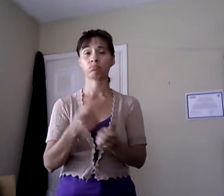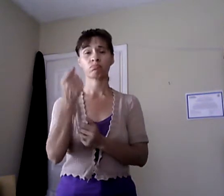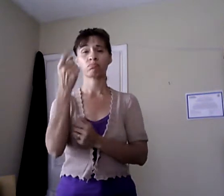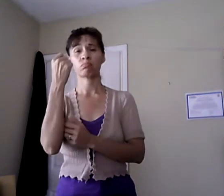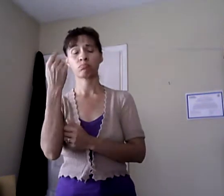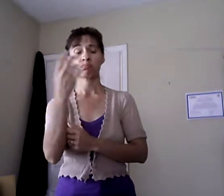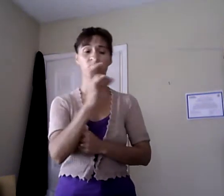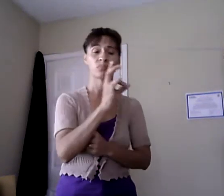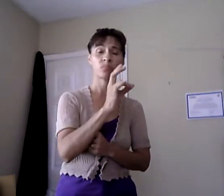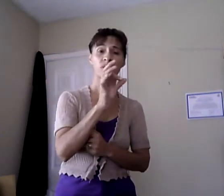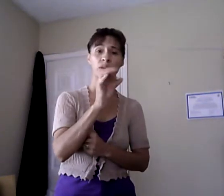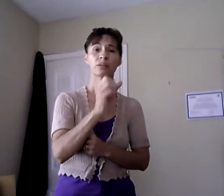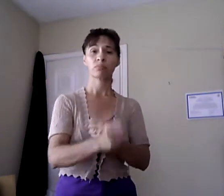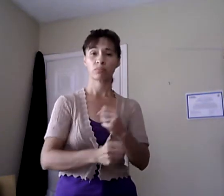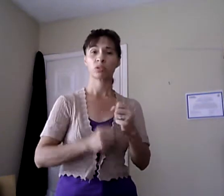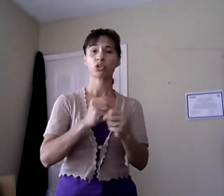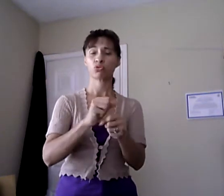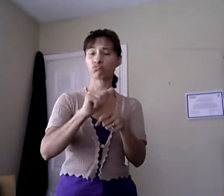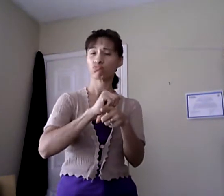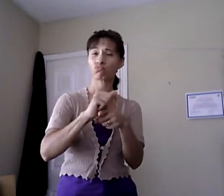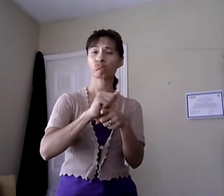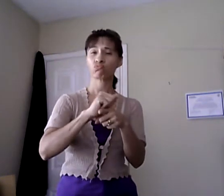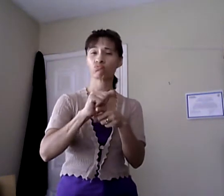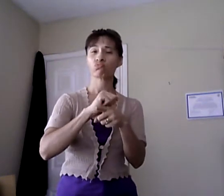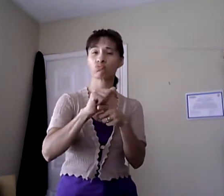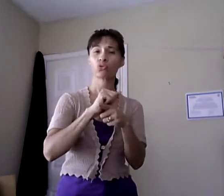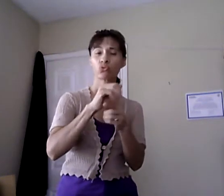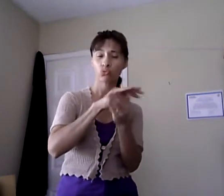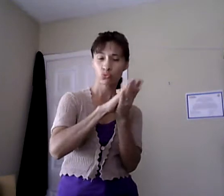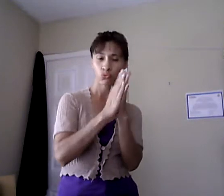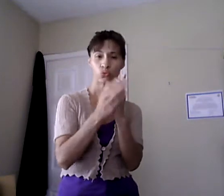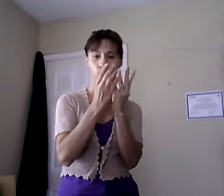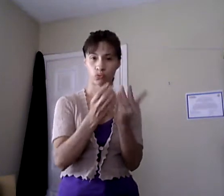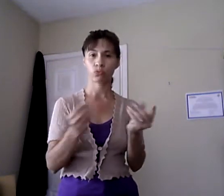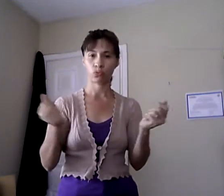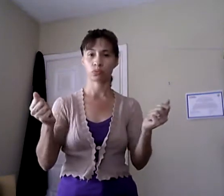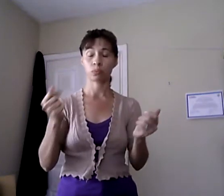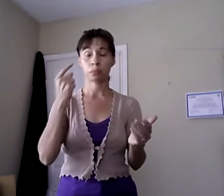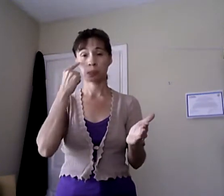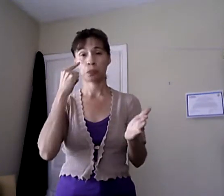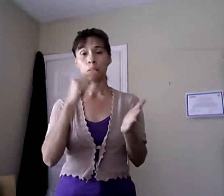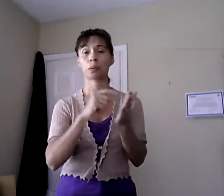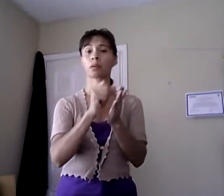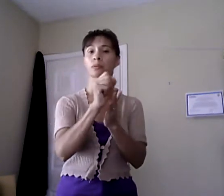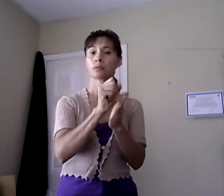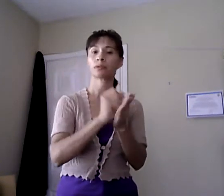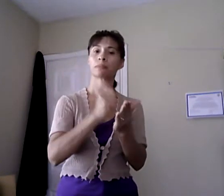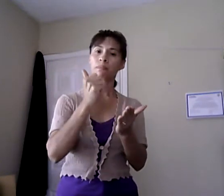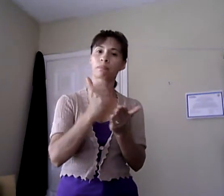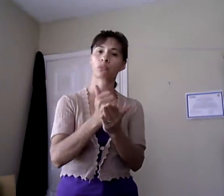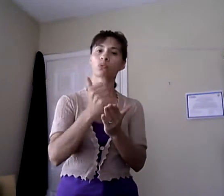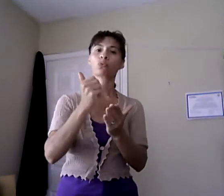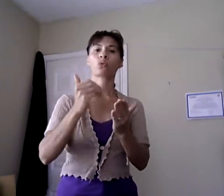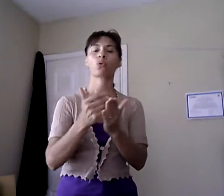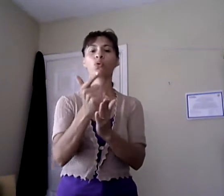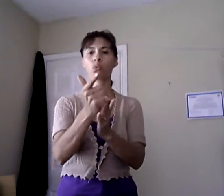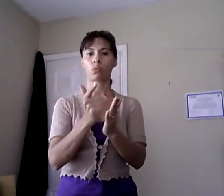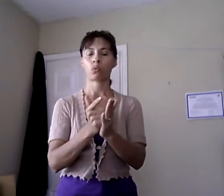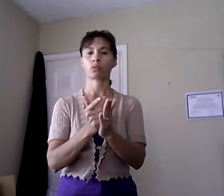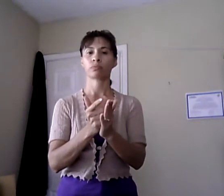nine years to achieve fluency in ASL. Some states approved new laws that require interpreters to score four